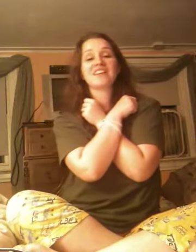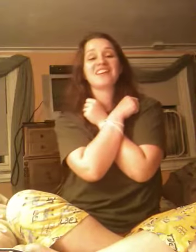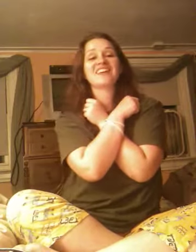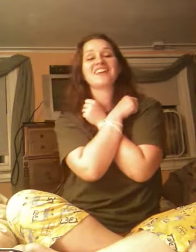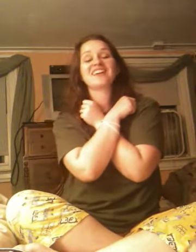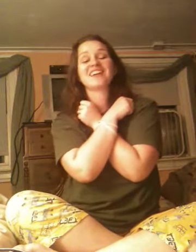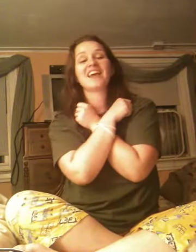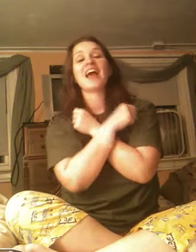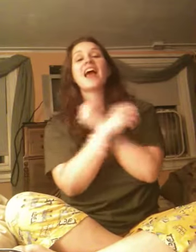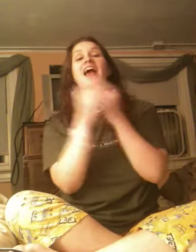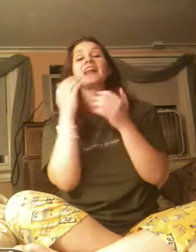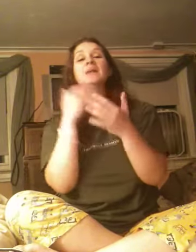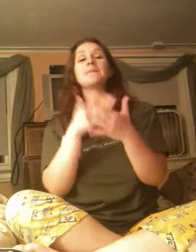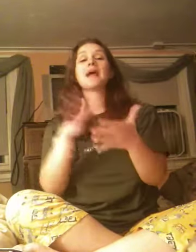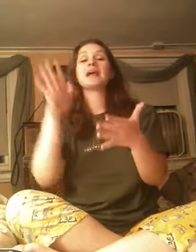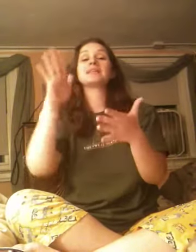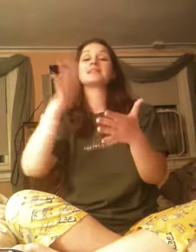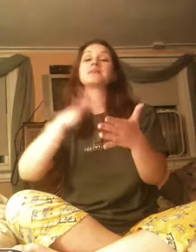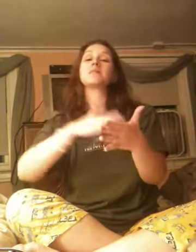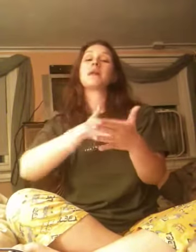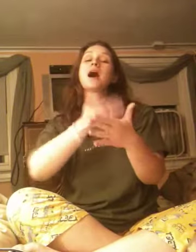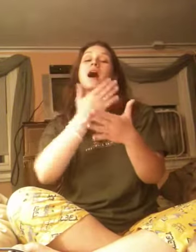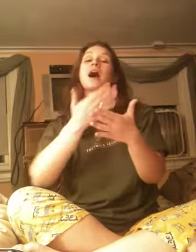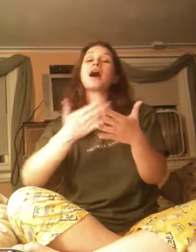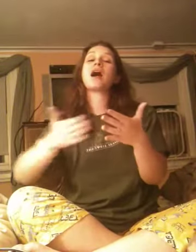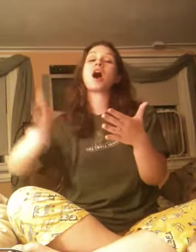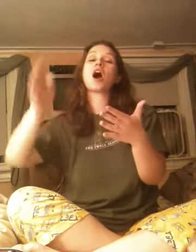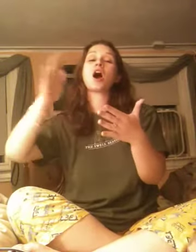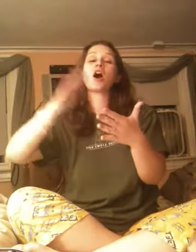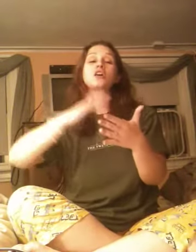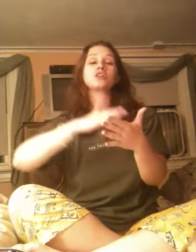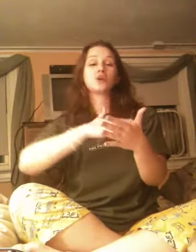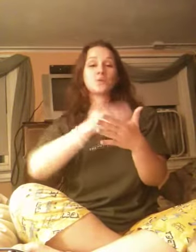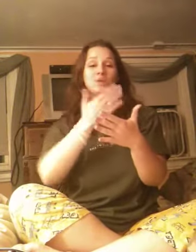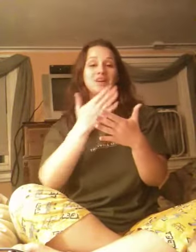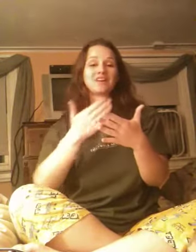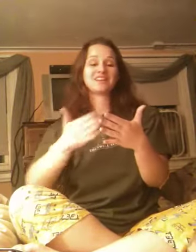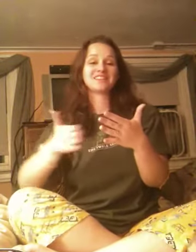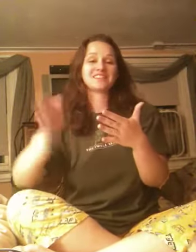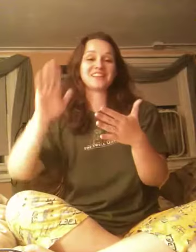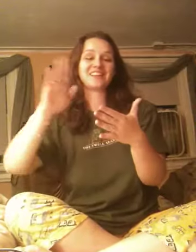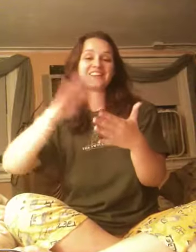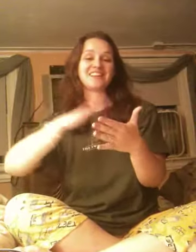King, and it makes my heart want to sing.